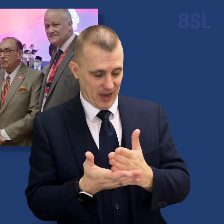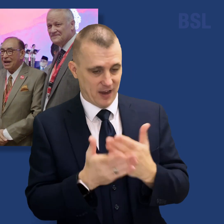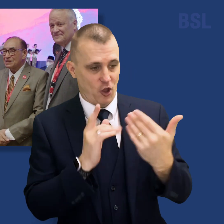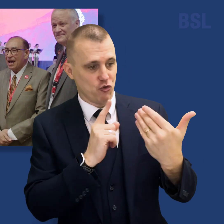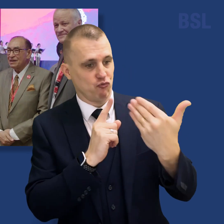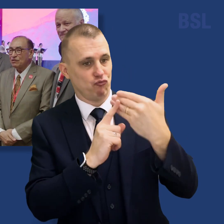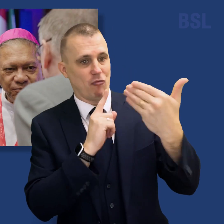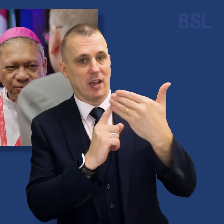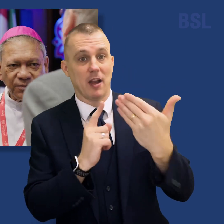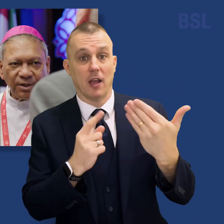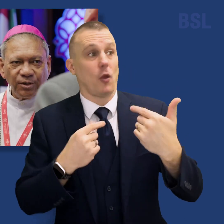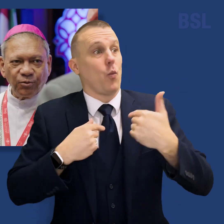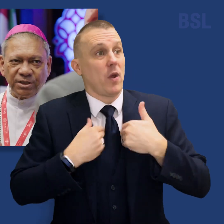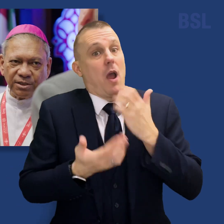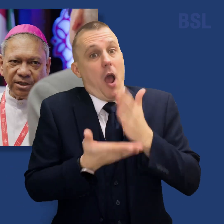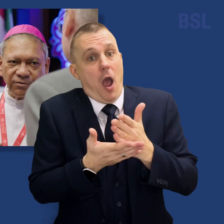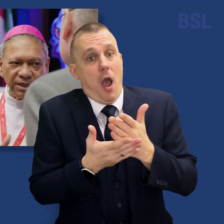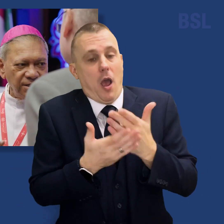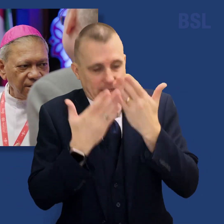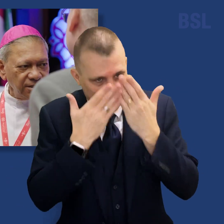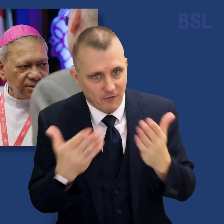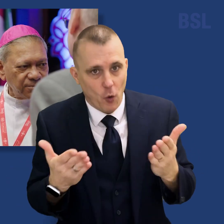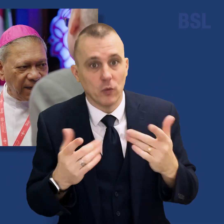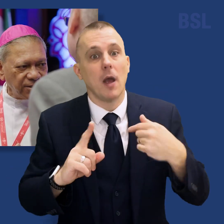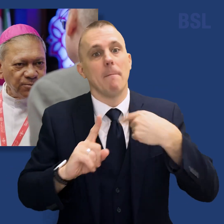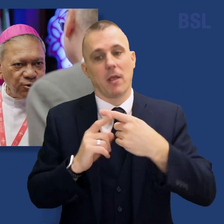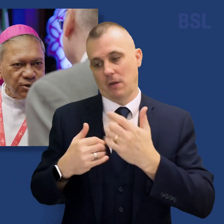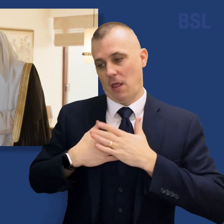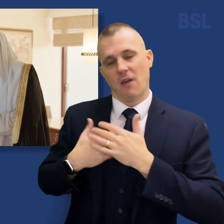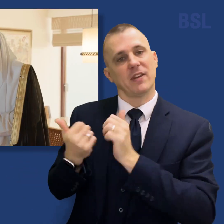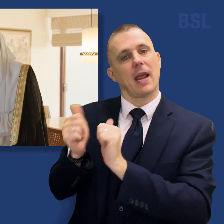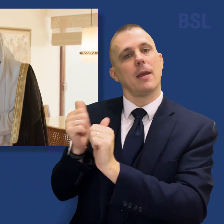recognize that we're devoted people and at the same time loving our neighbors.